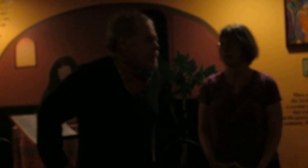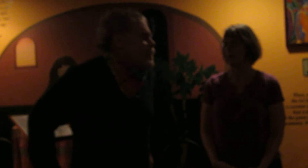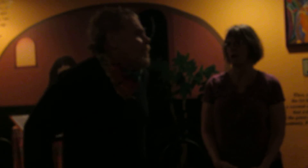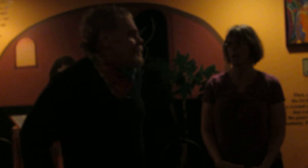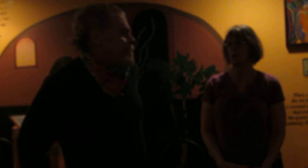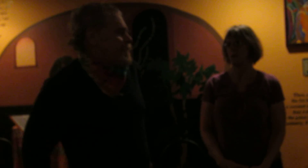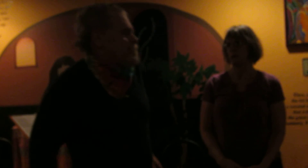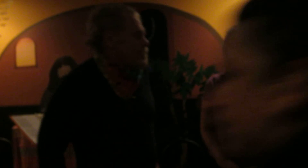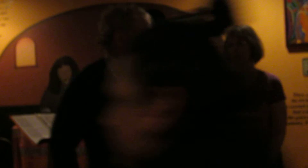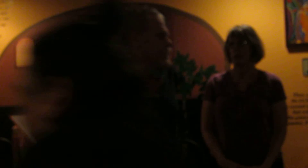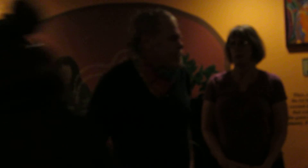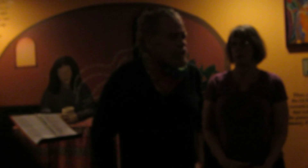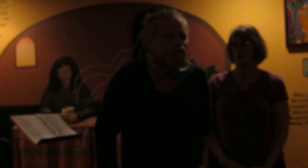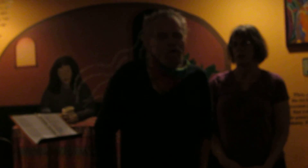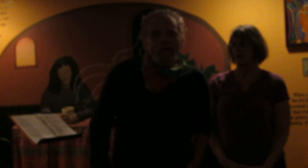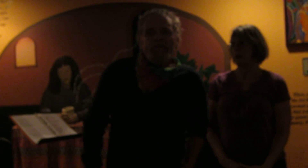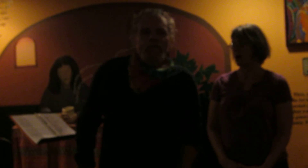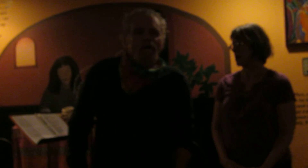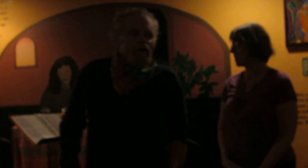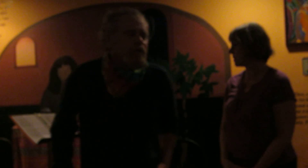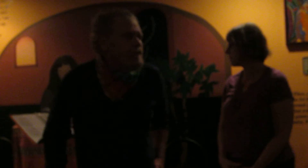We have no idea what that comes about, but we wrote it in Florida.